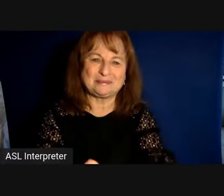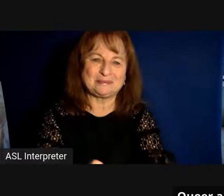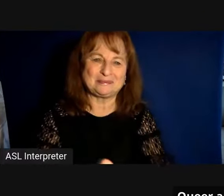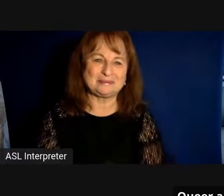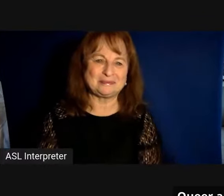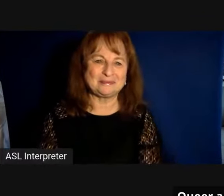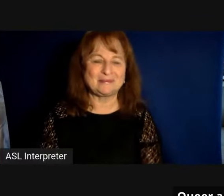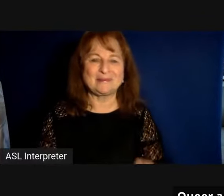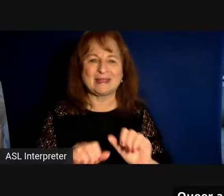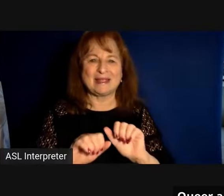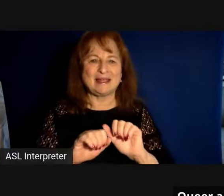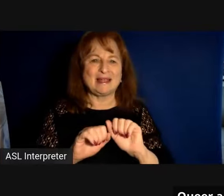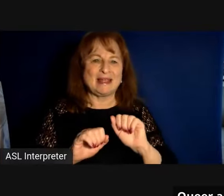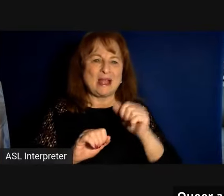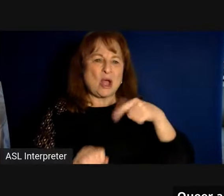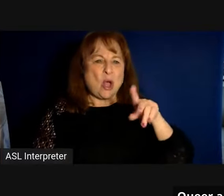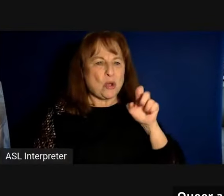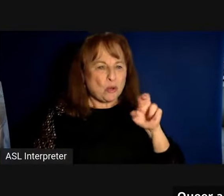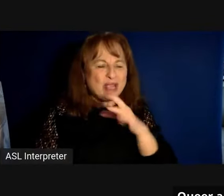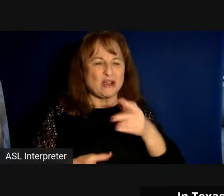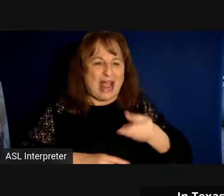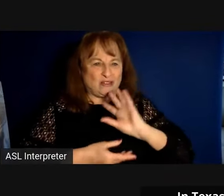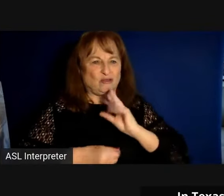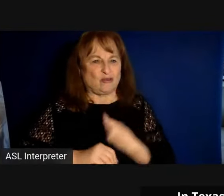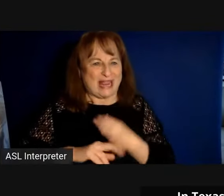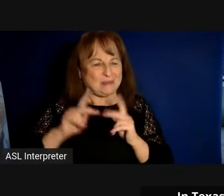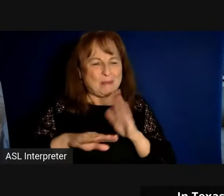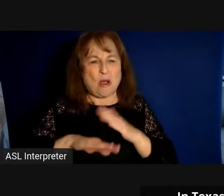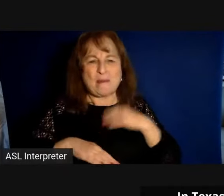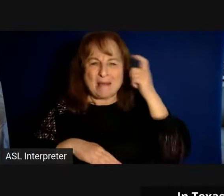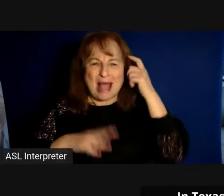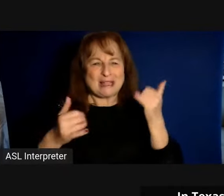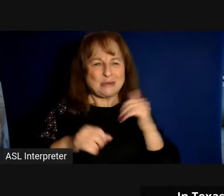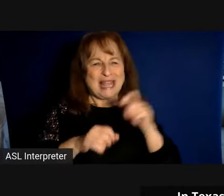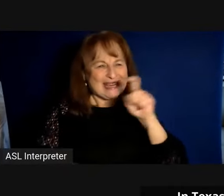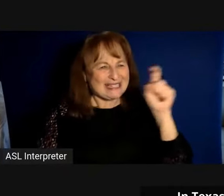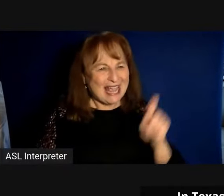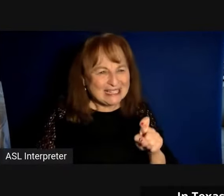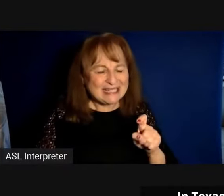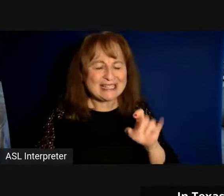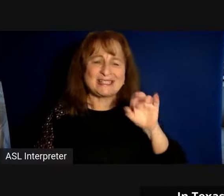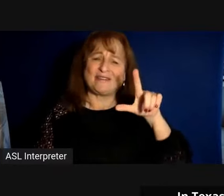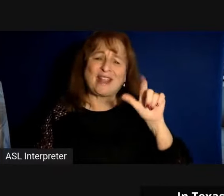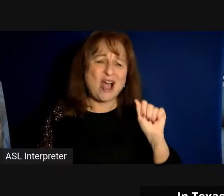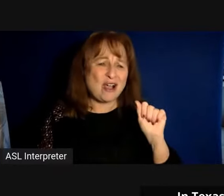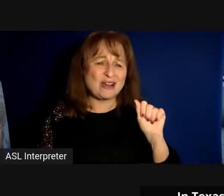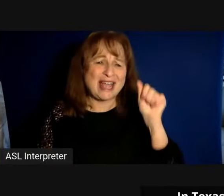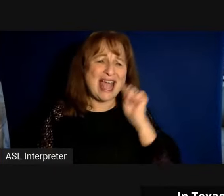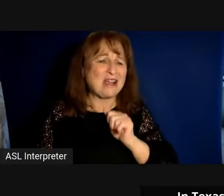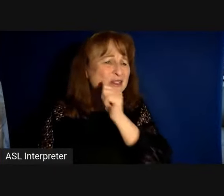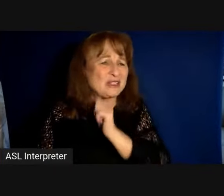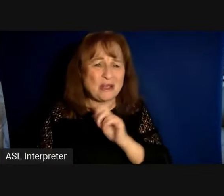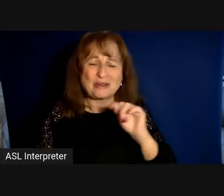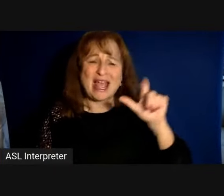queer and trans folks are on my mind today in texas in florida in arizona and